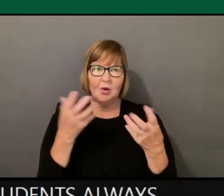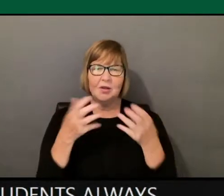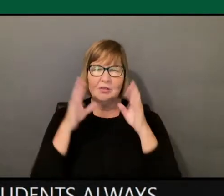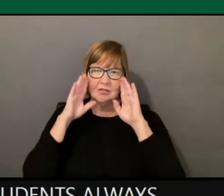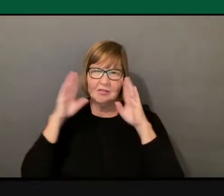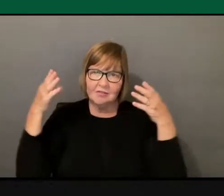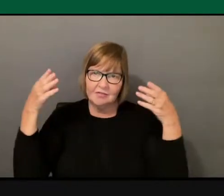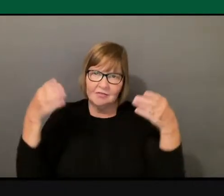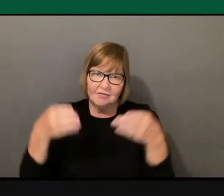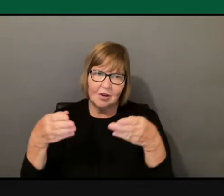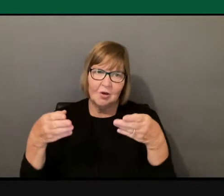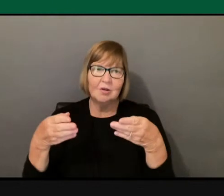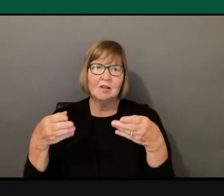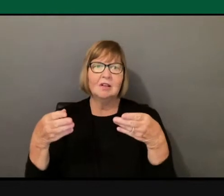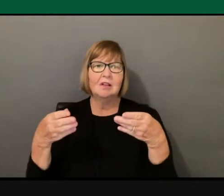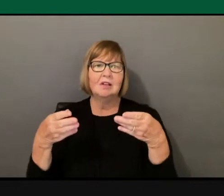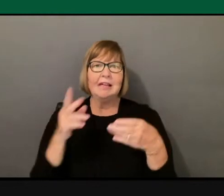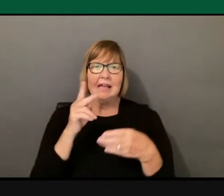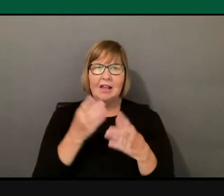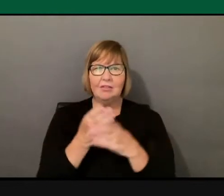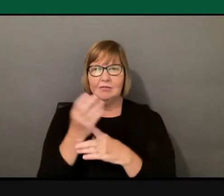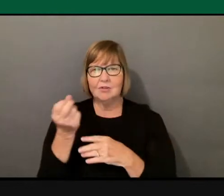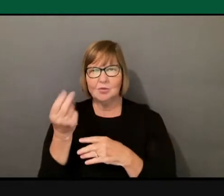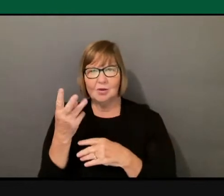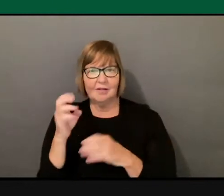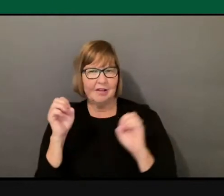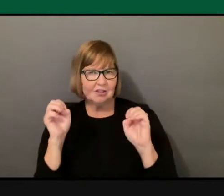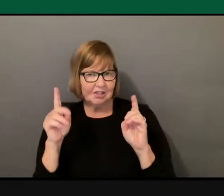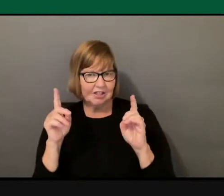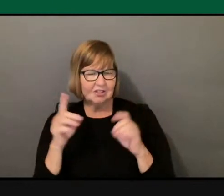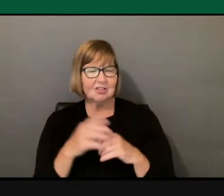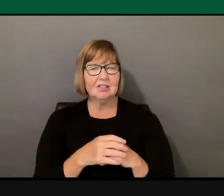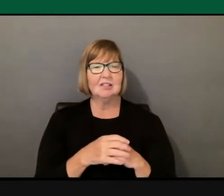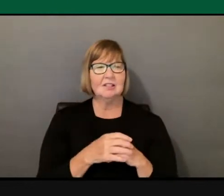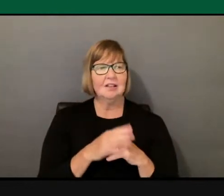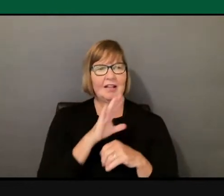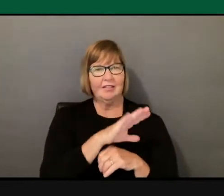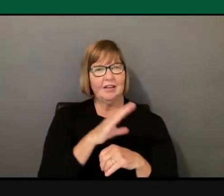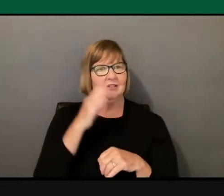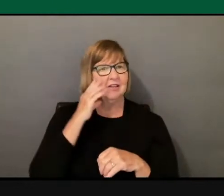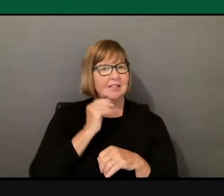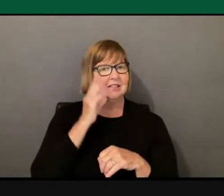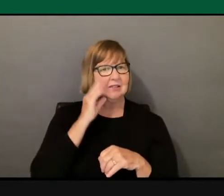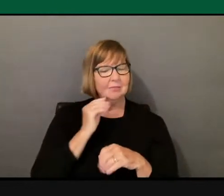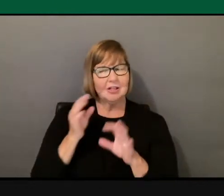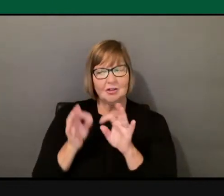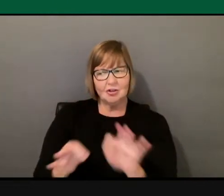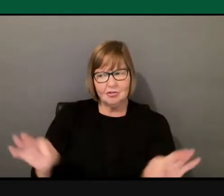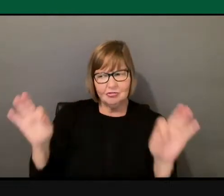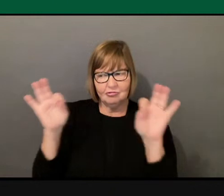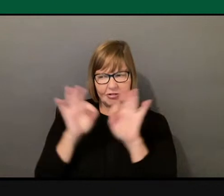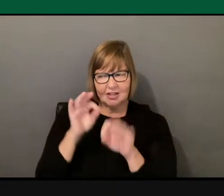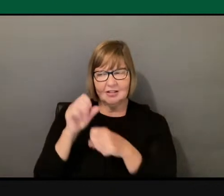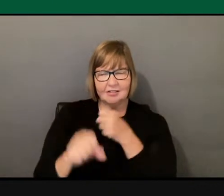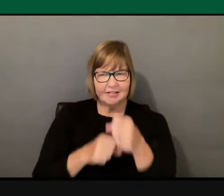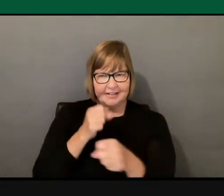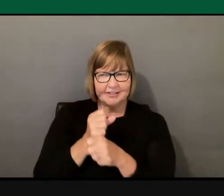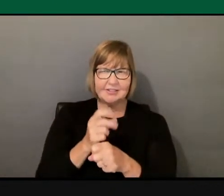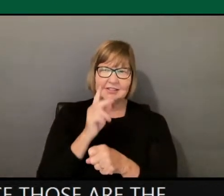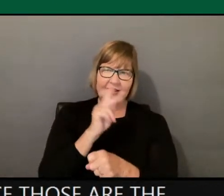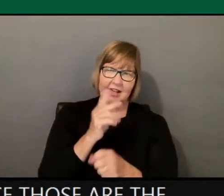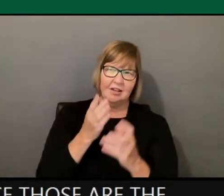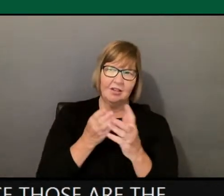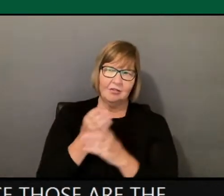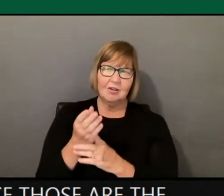K-12 education because, from their experience, those are the critical years, you know, as we know. But